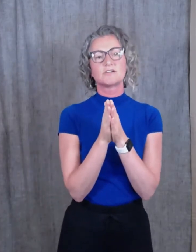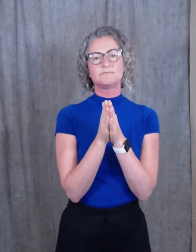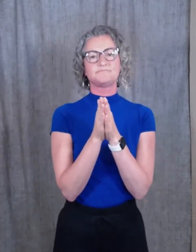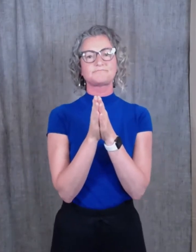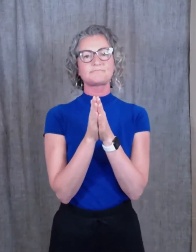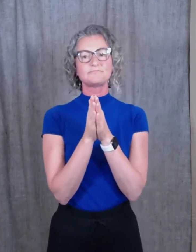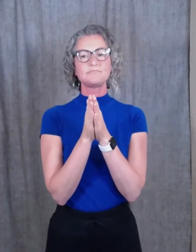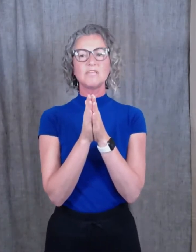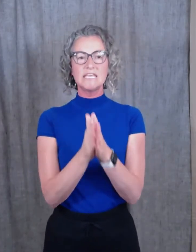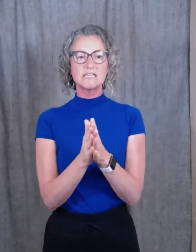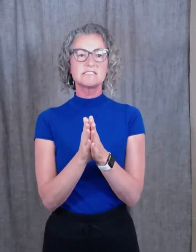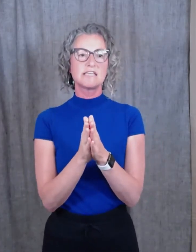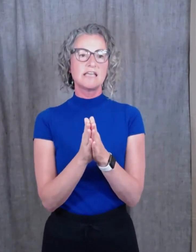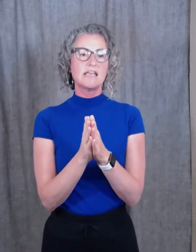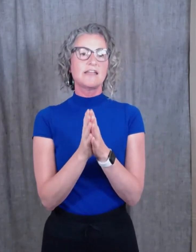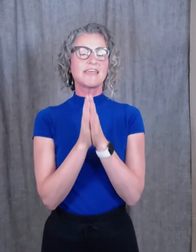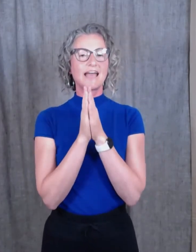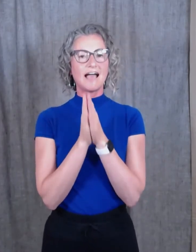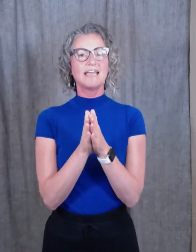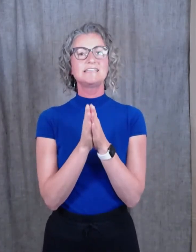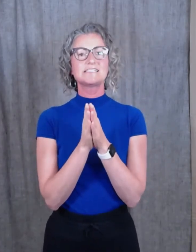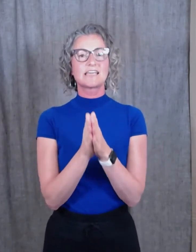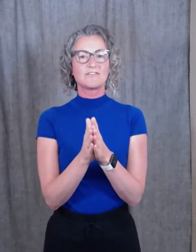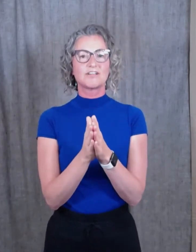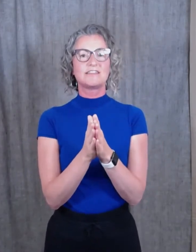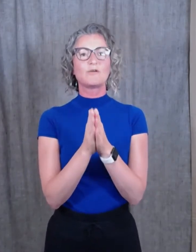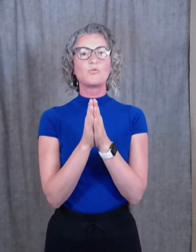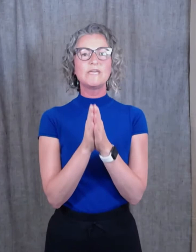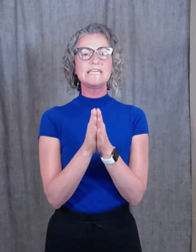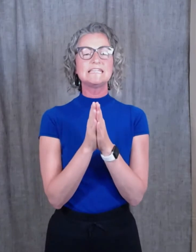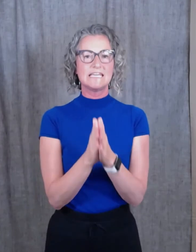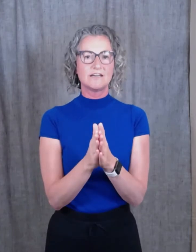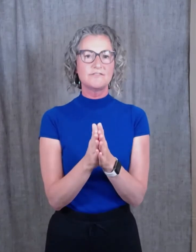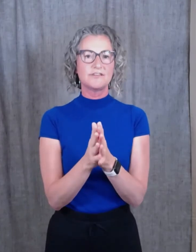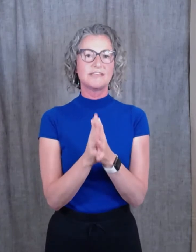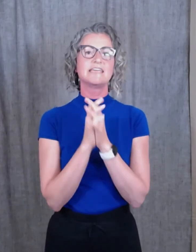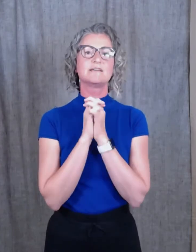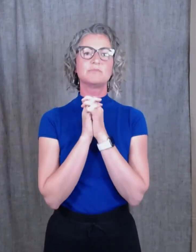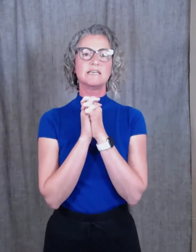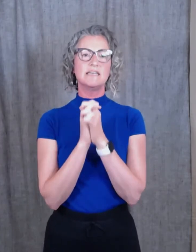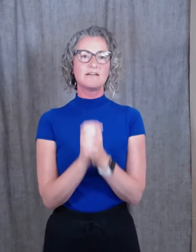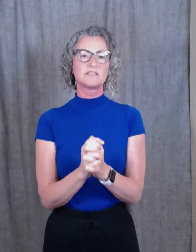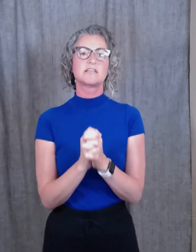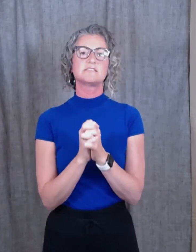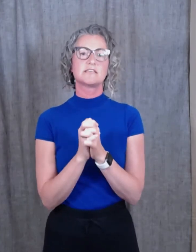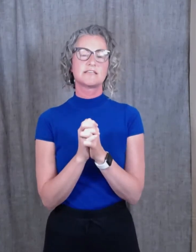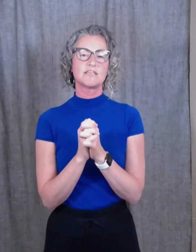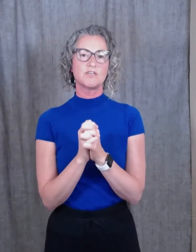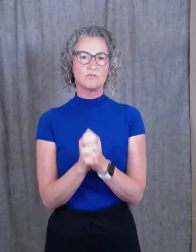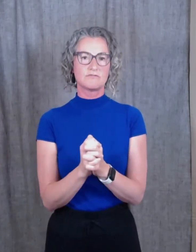is that I discovered that we live in a benevolent universe.